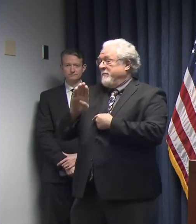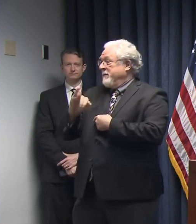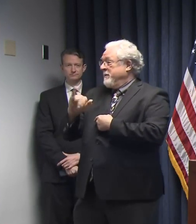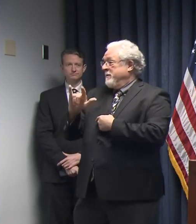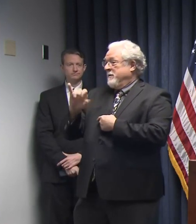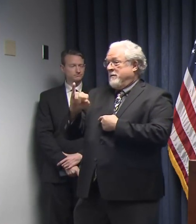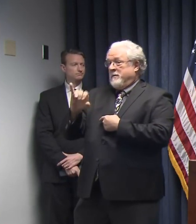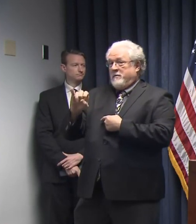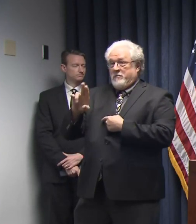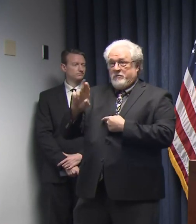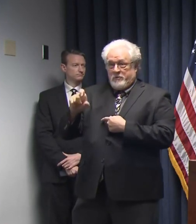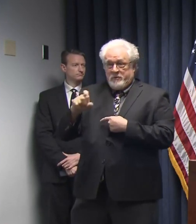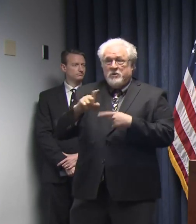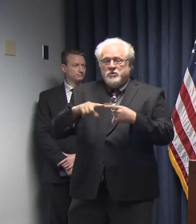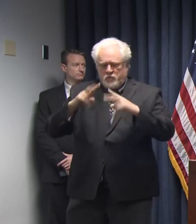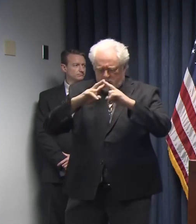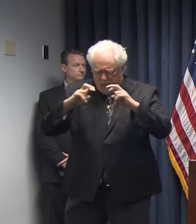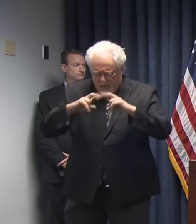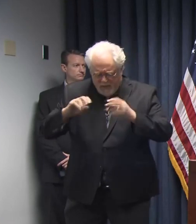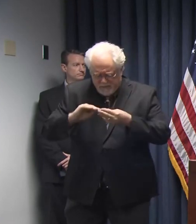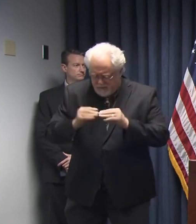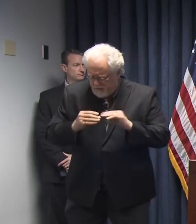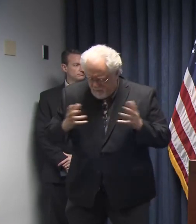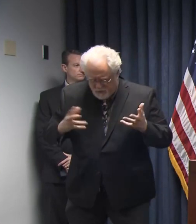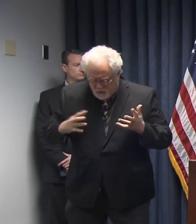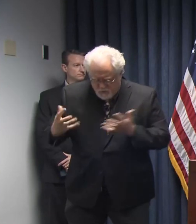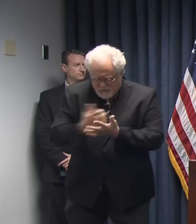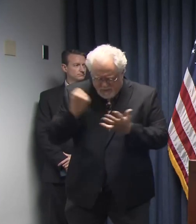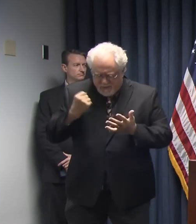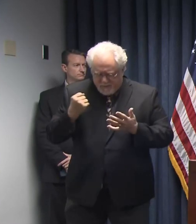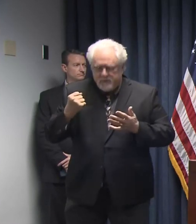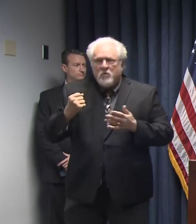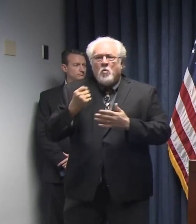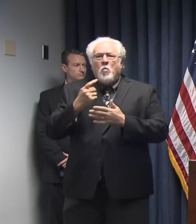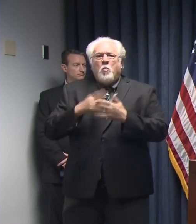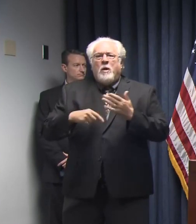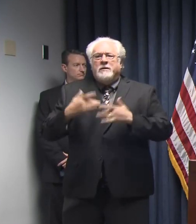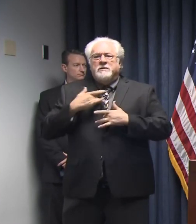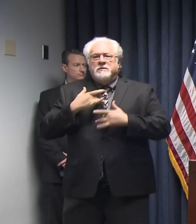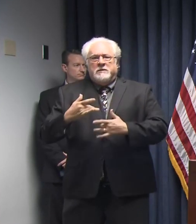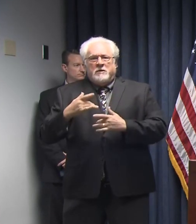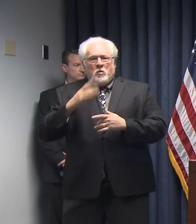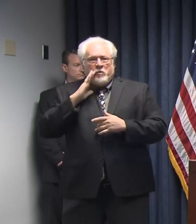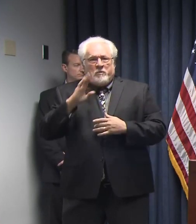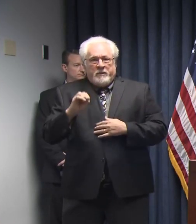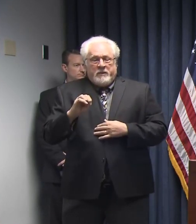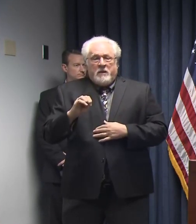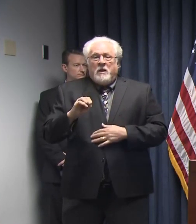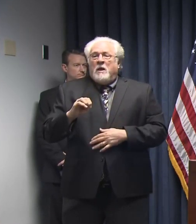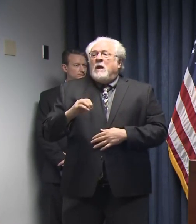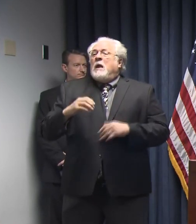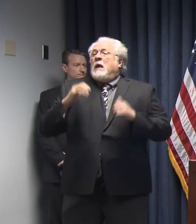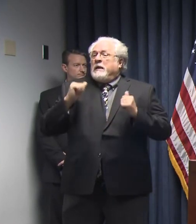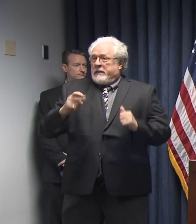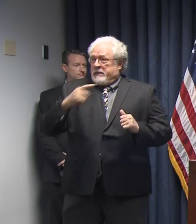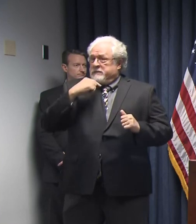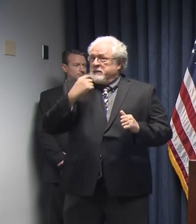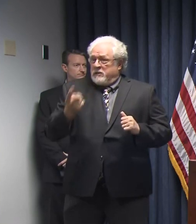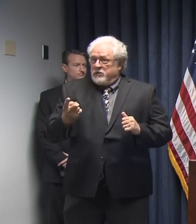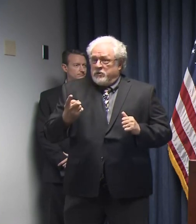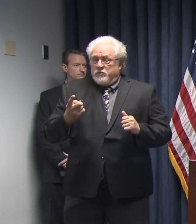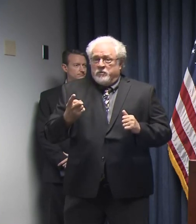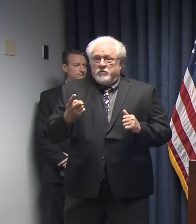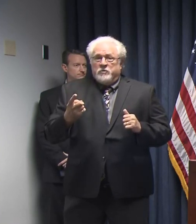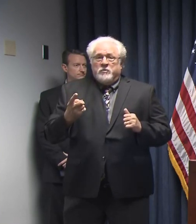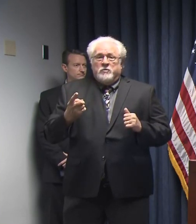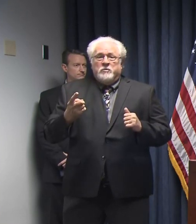analyzing these numbers so we can glean as quickly as possible what the trends are. But I can tell you, as